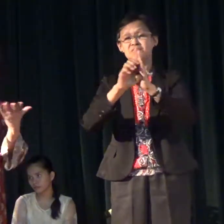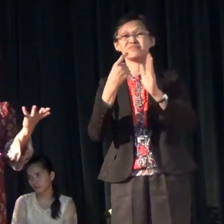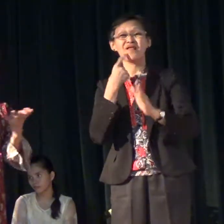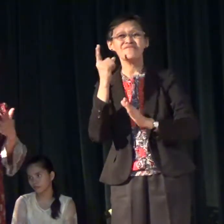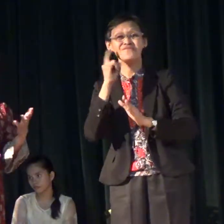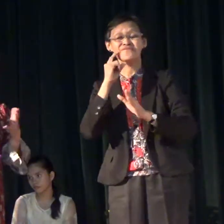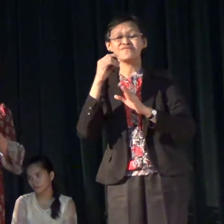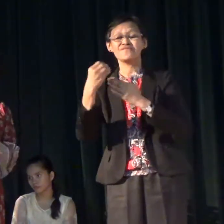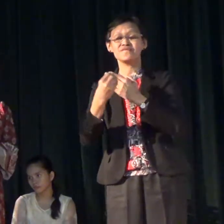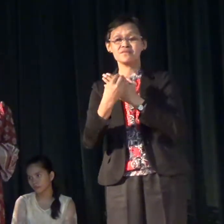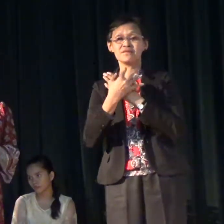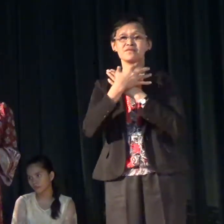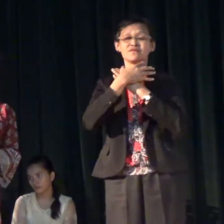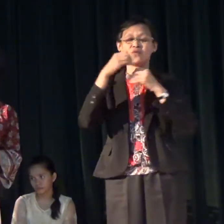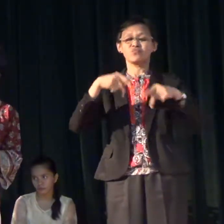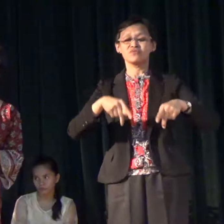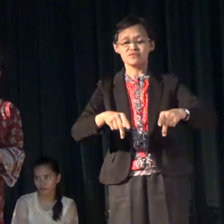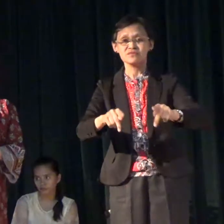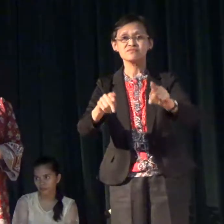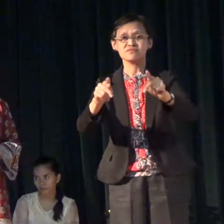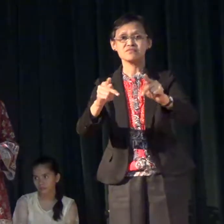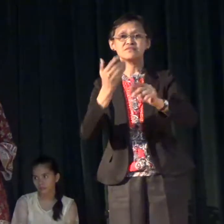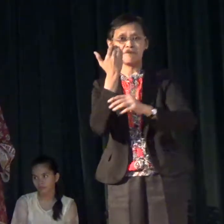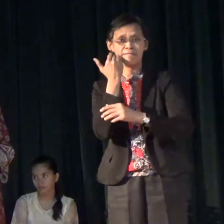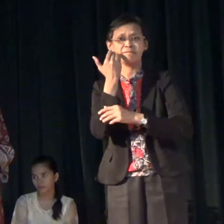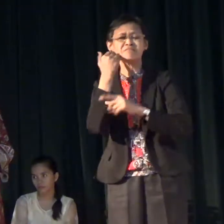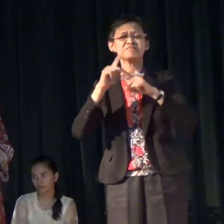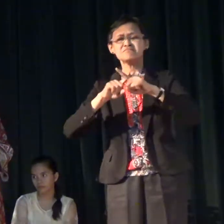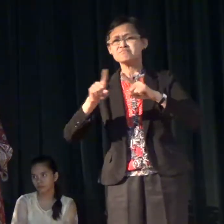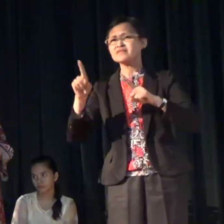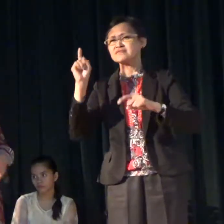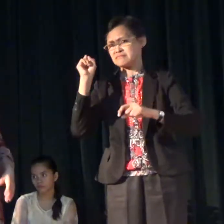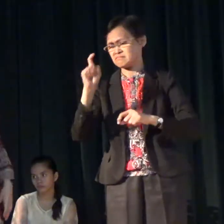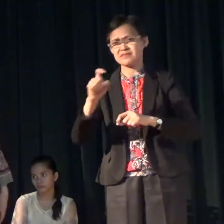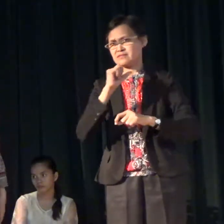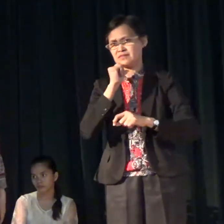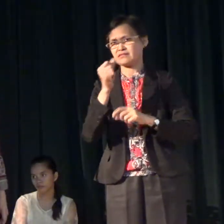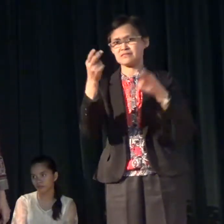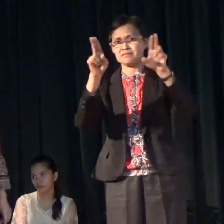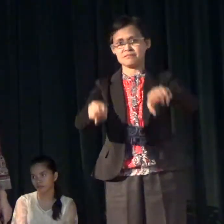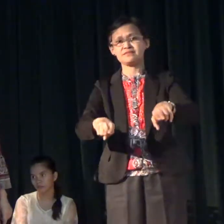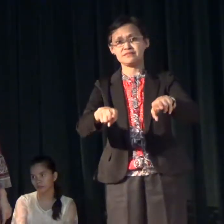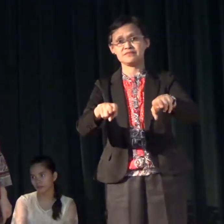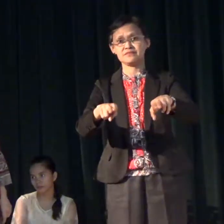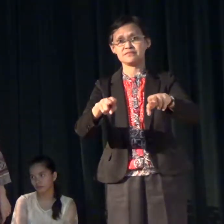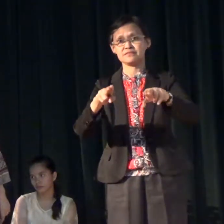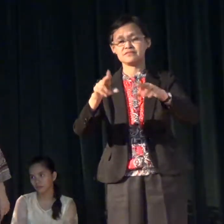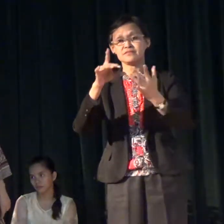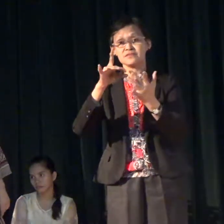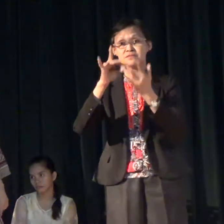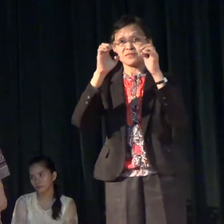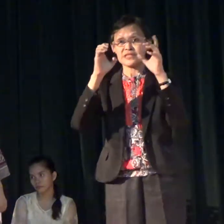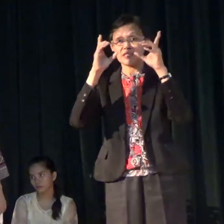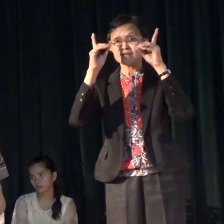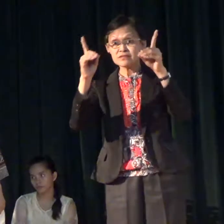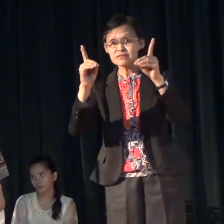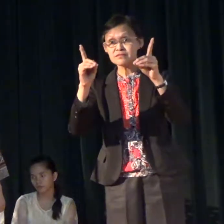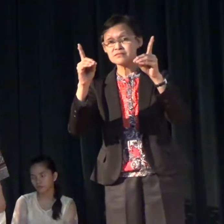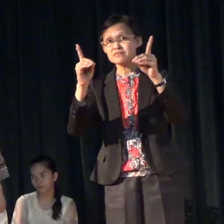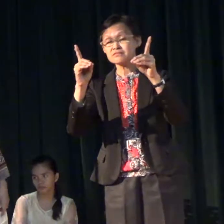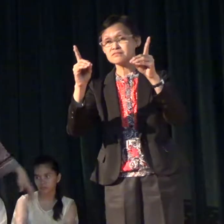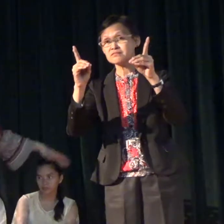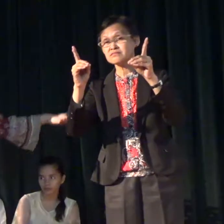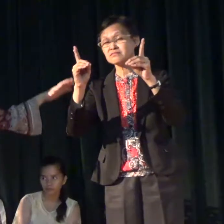available to us but that should not be the case special education for example exists